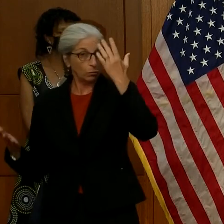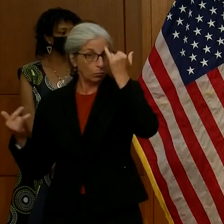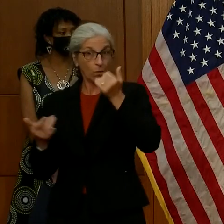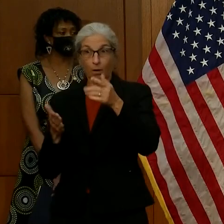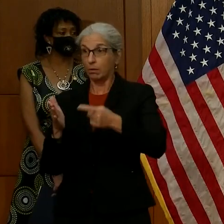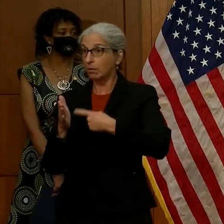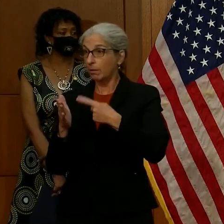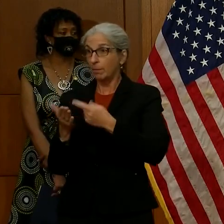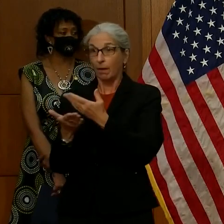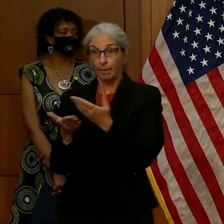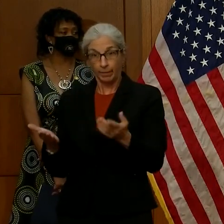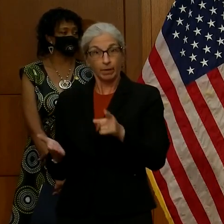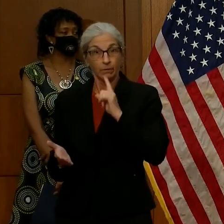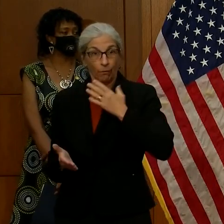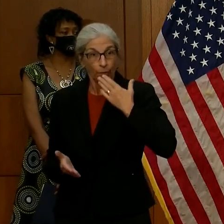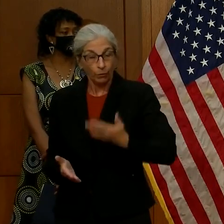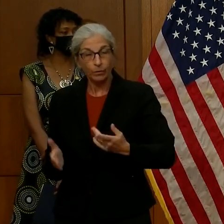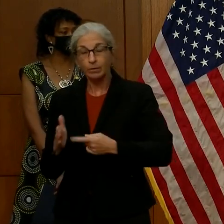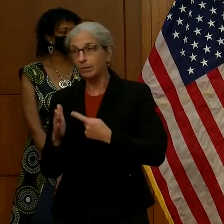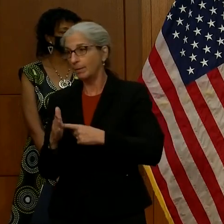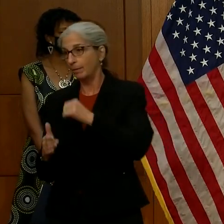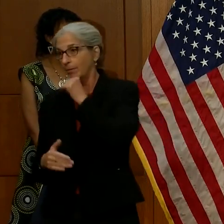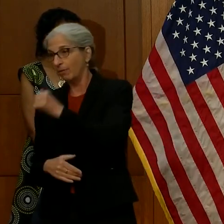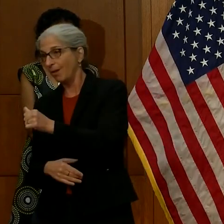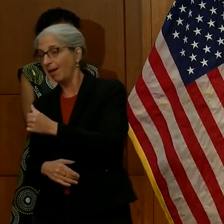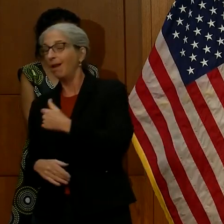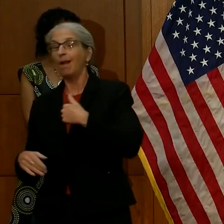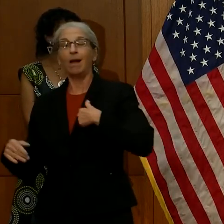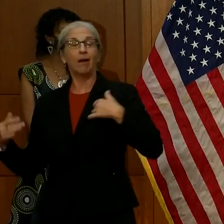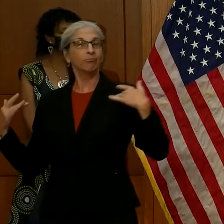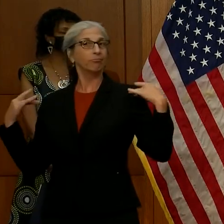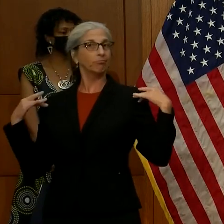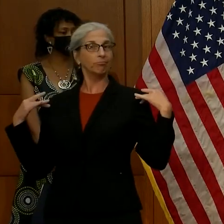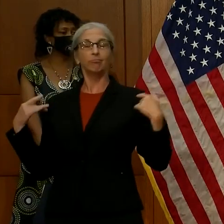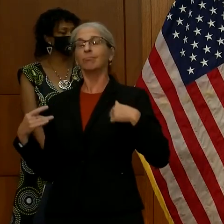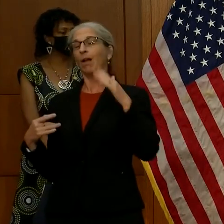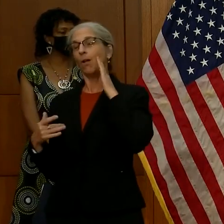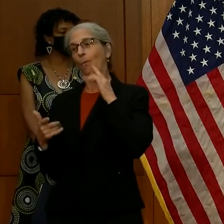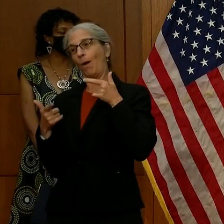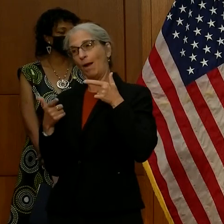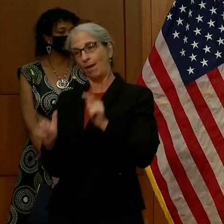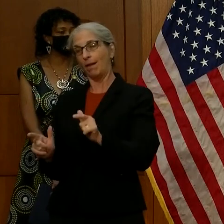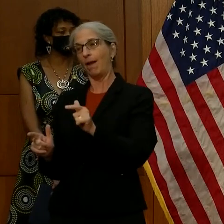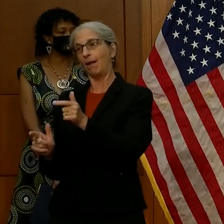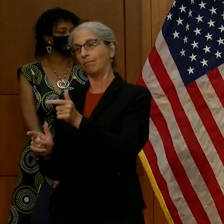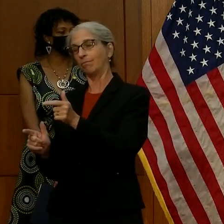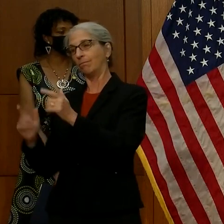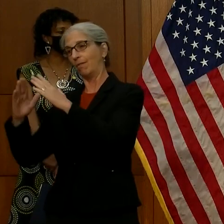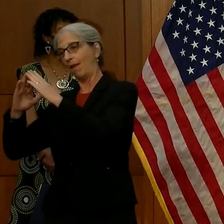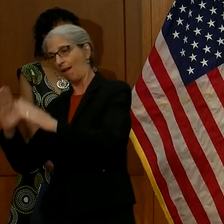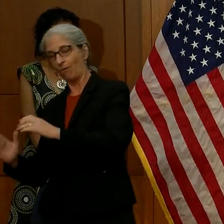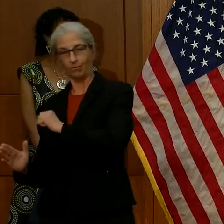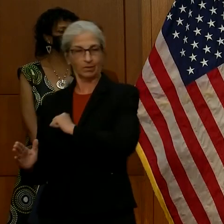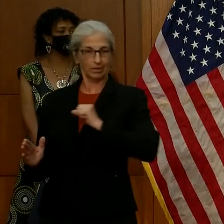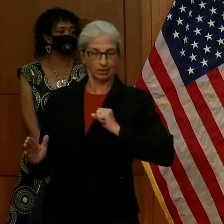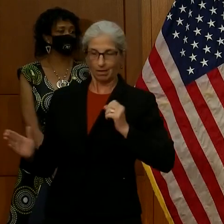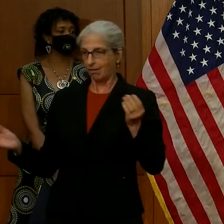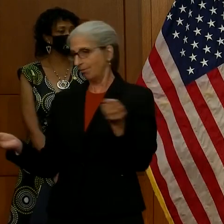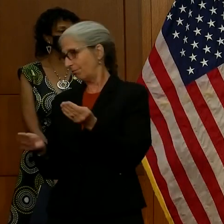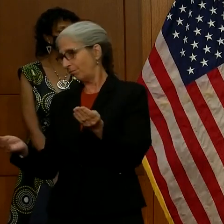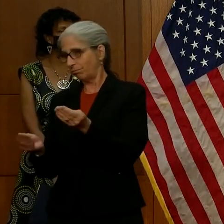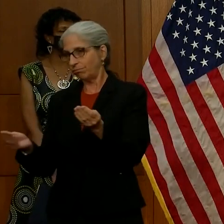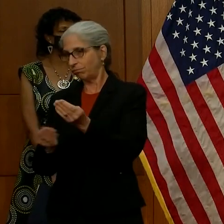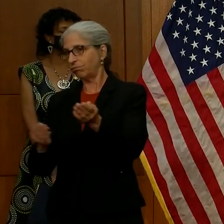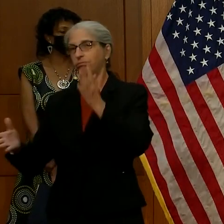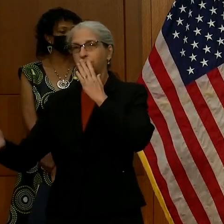some things are good and why some things aren't. And, again, I'm going to let those pieces of legislation work their way through and we'll deal